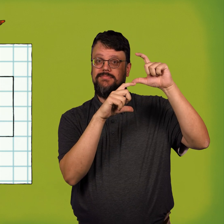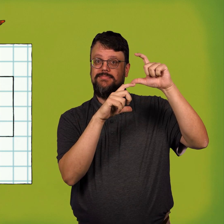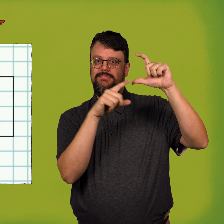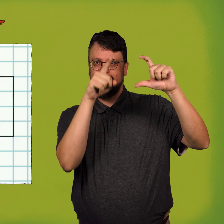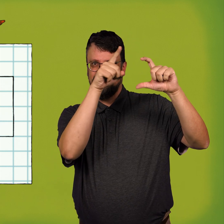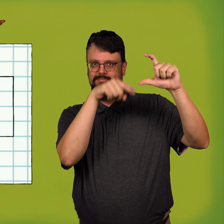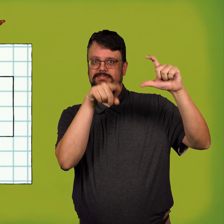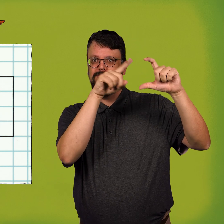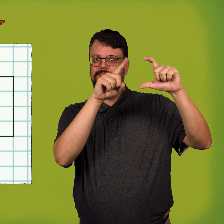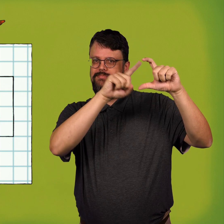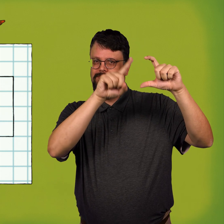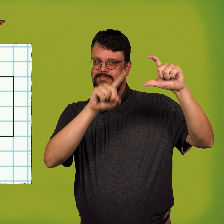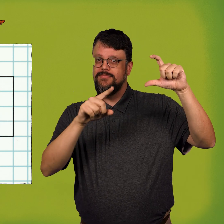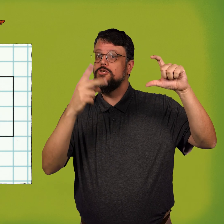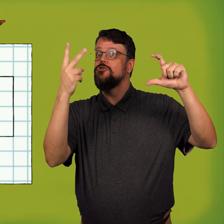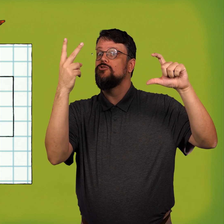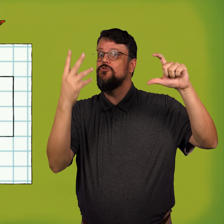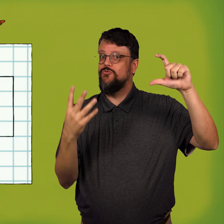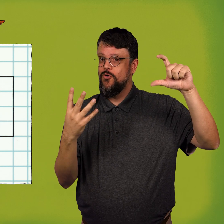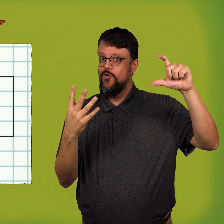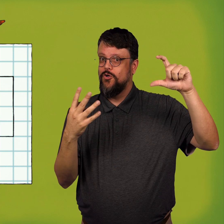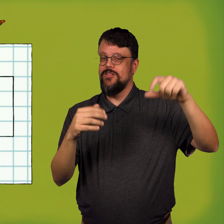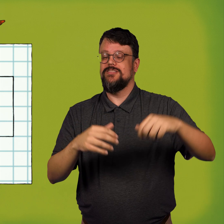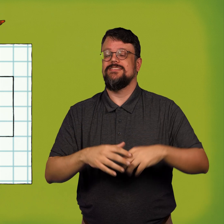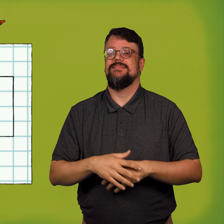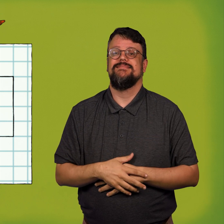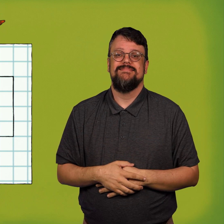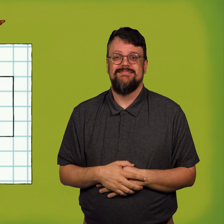Shade in two fourths of the second rectangle.